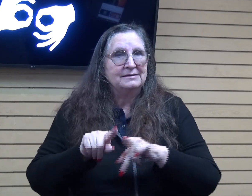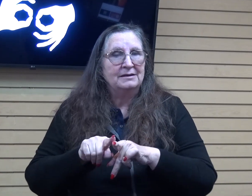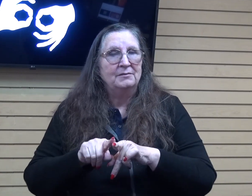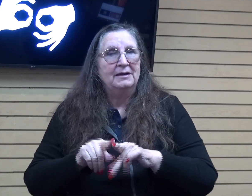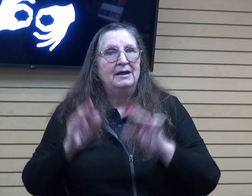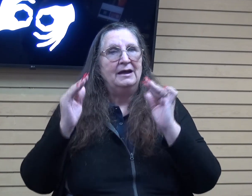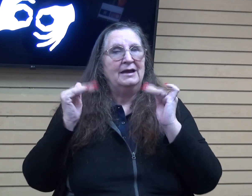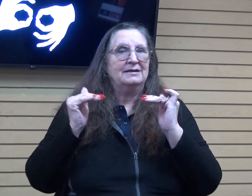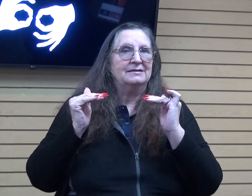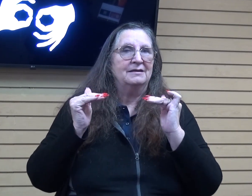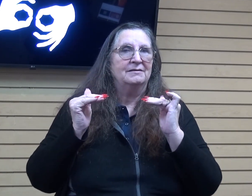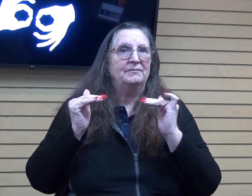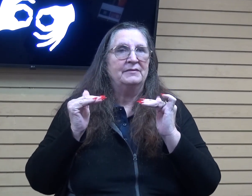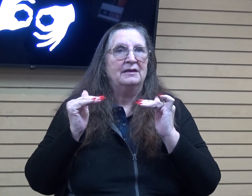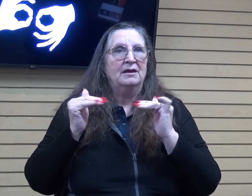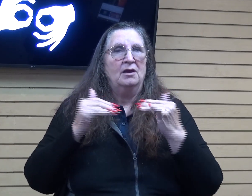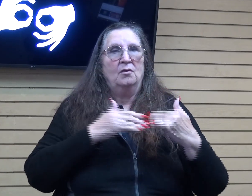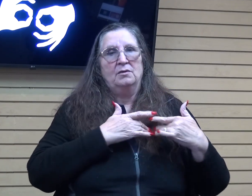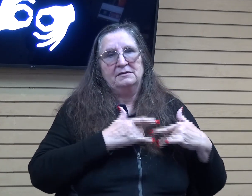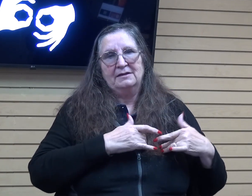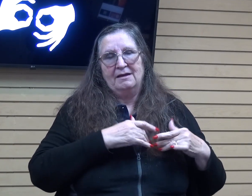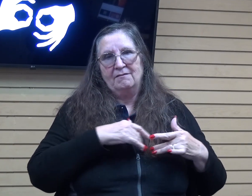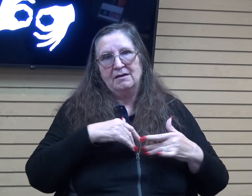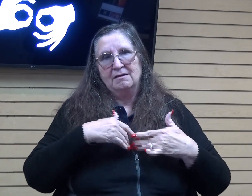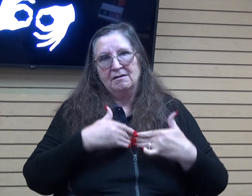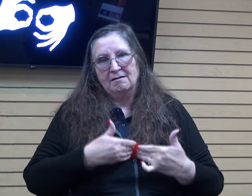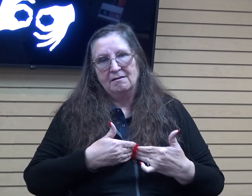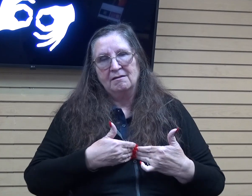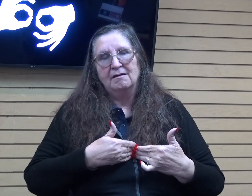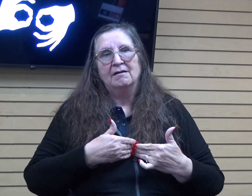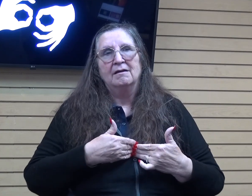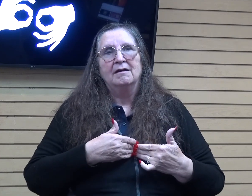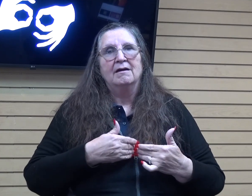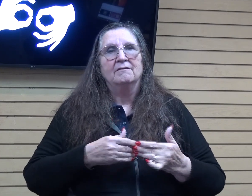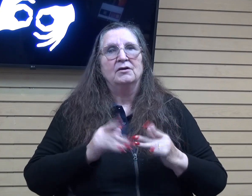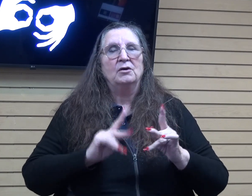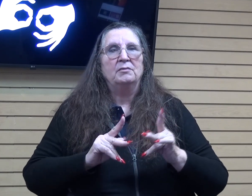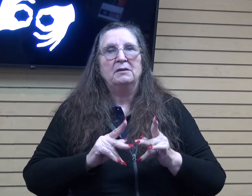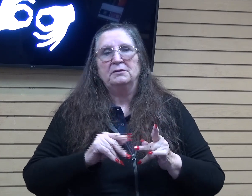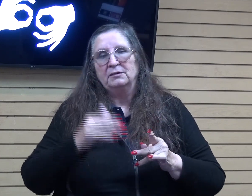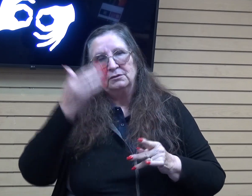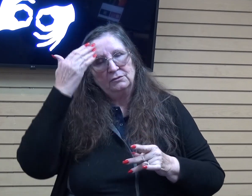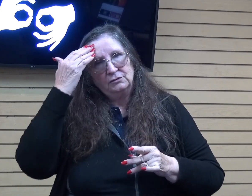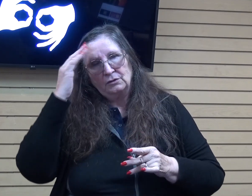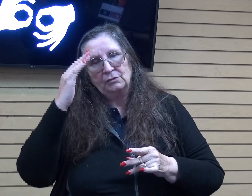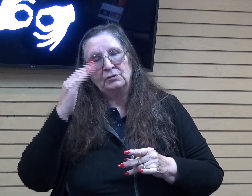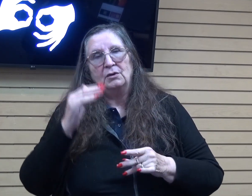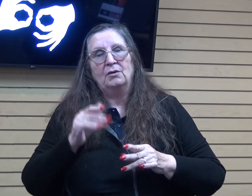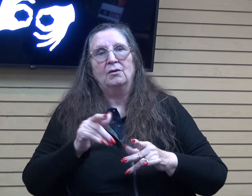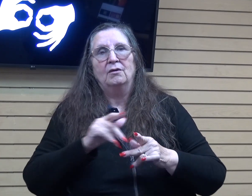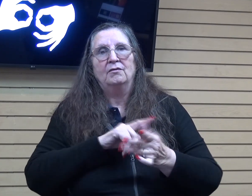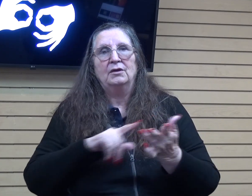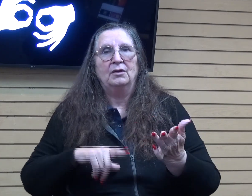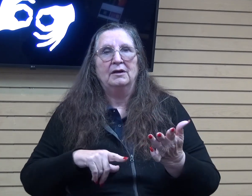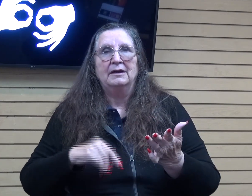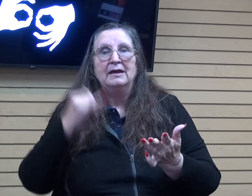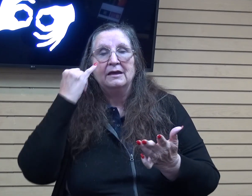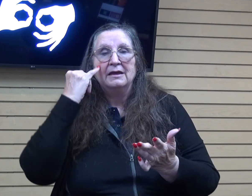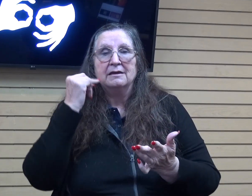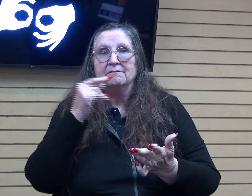and what was laying heavy on my heart too is for people that don't know the Lord, if there's anybody watching that maybe you do know the Lord, but you've